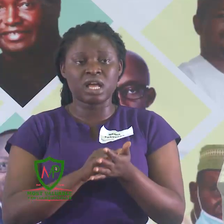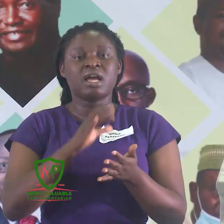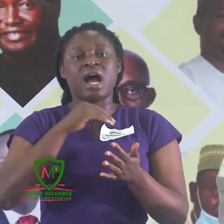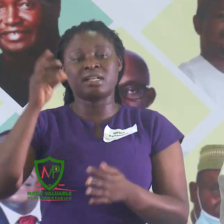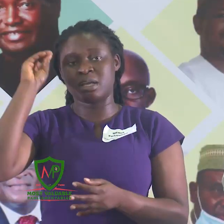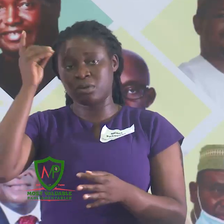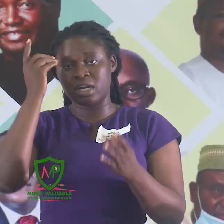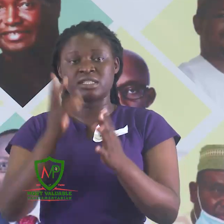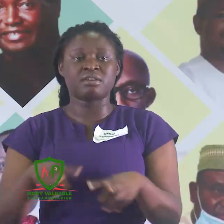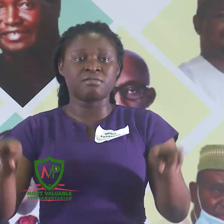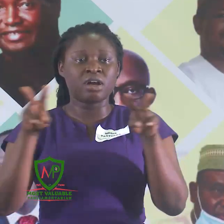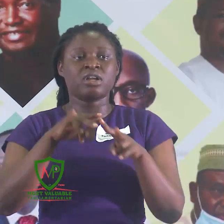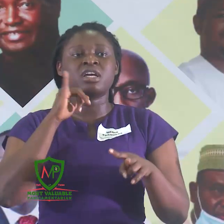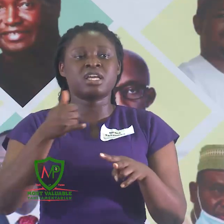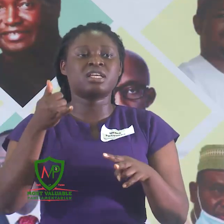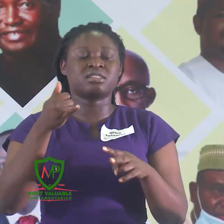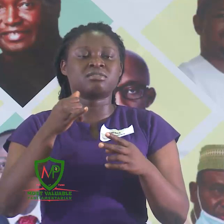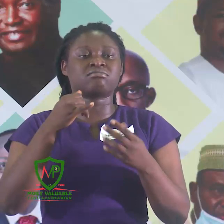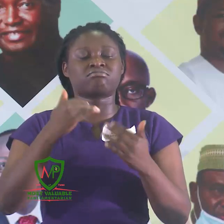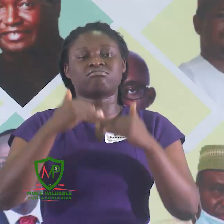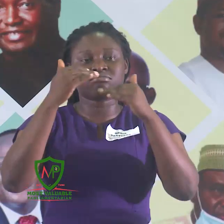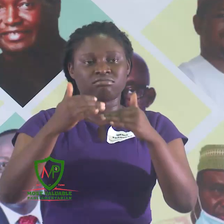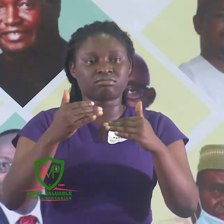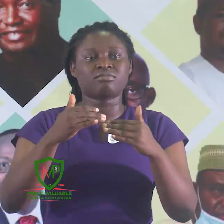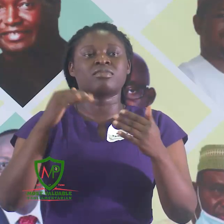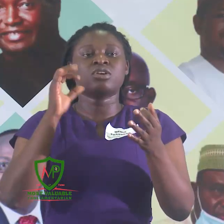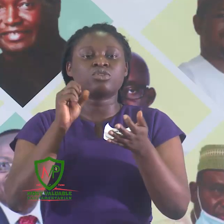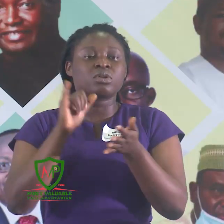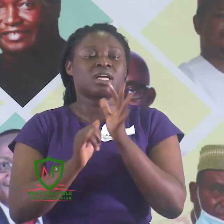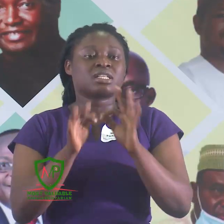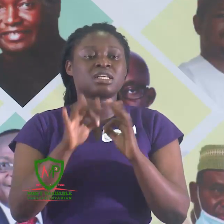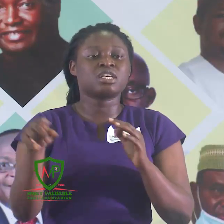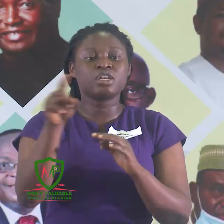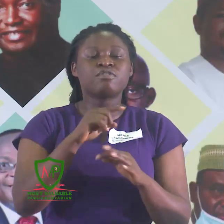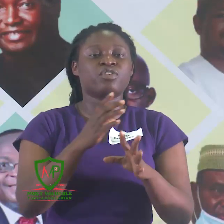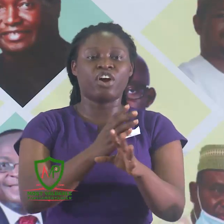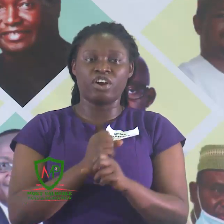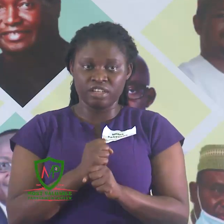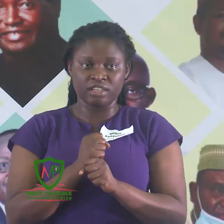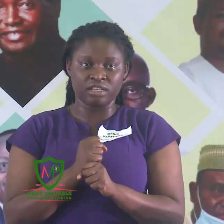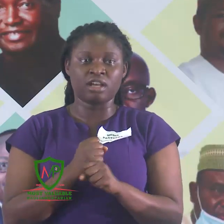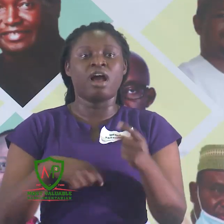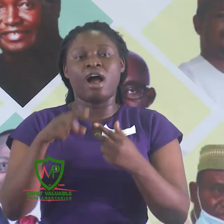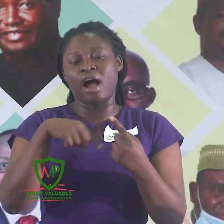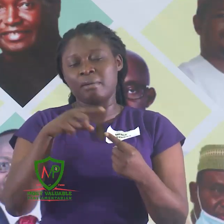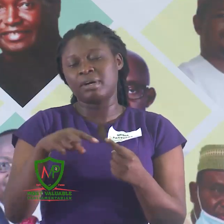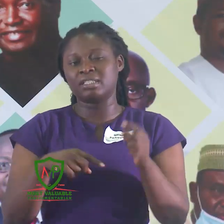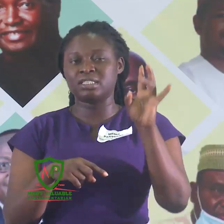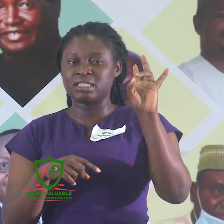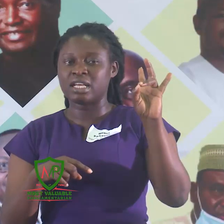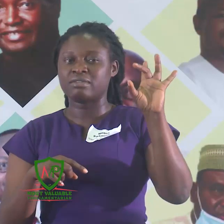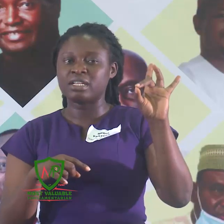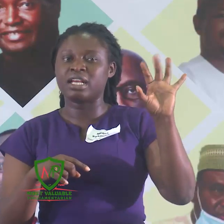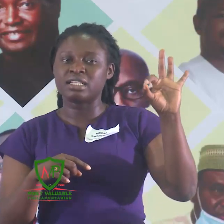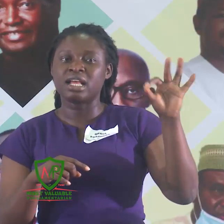democratic value is an asset. So that if you earn about seven, eight,